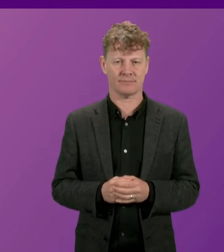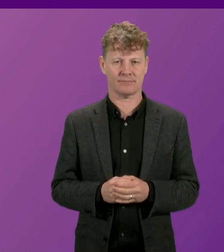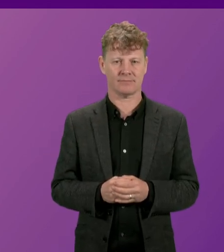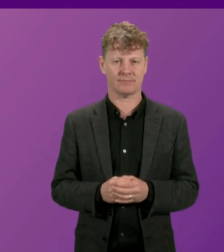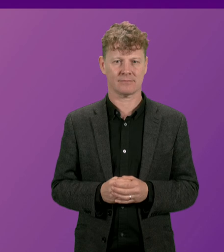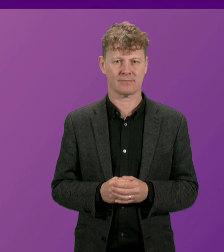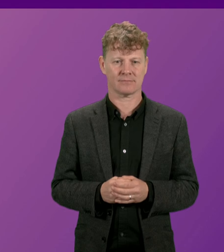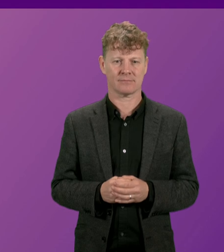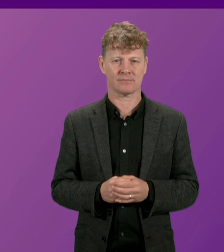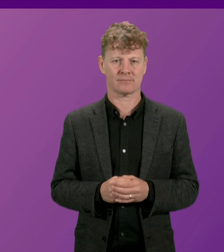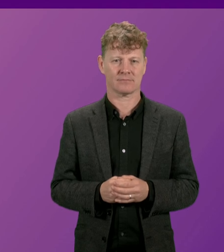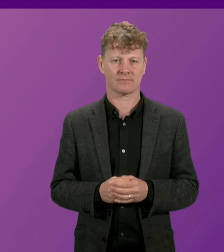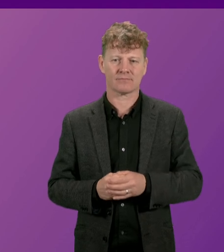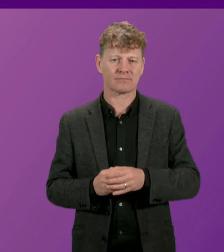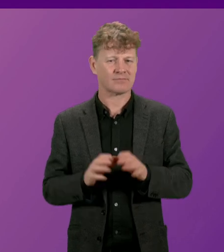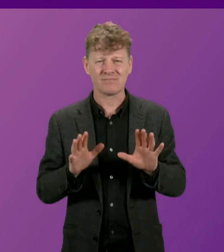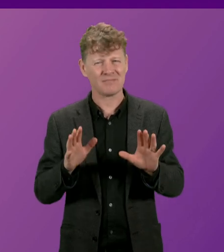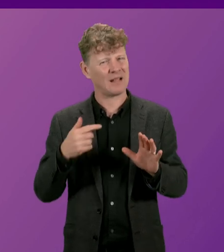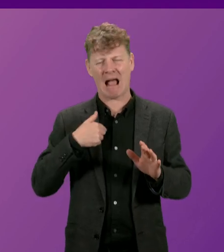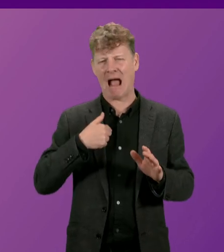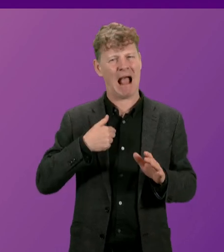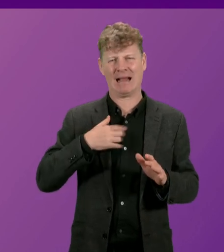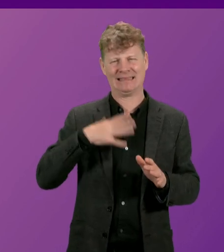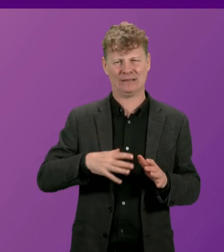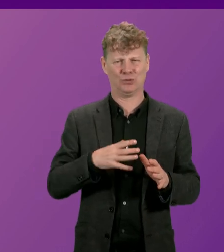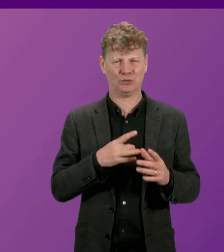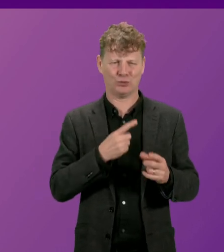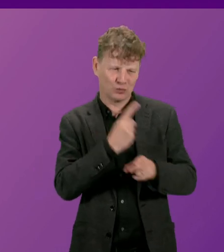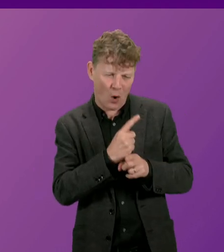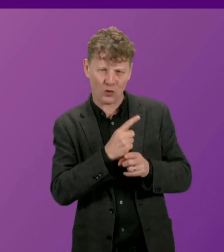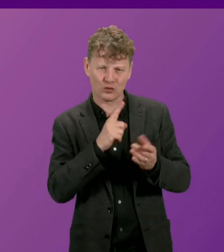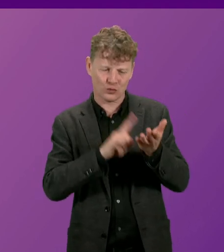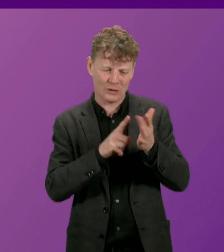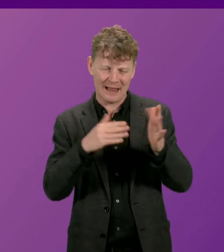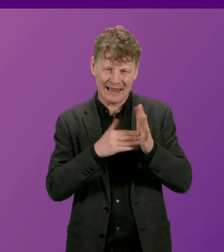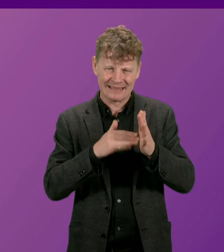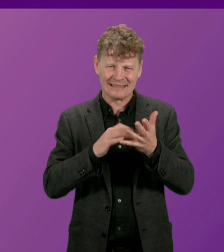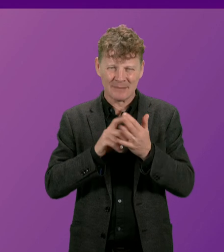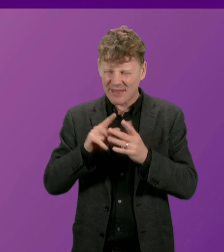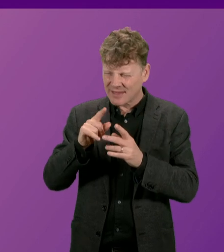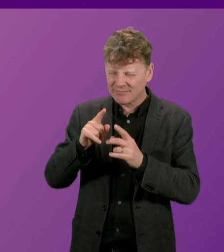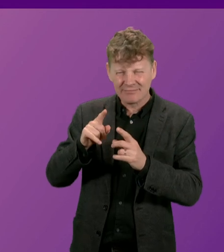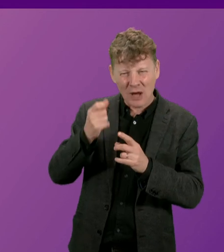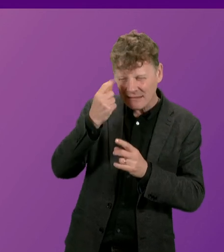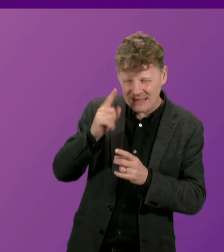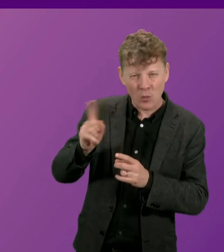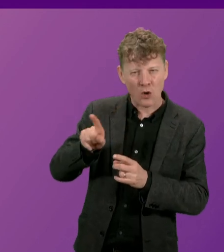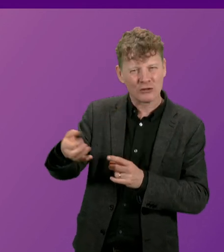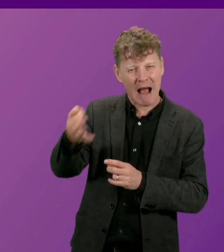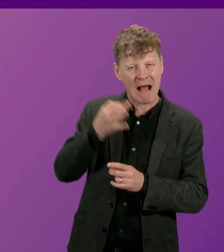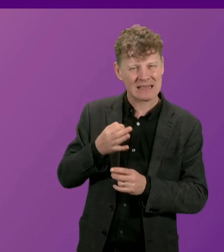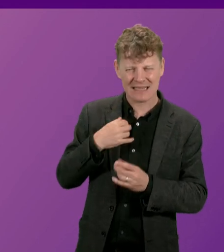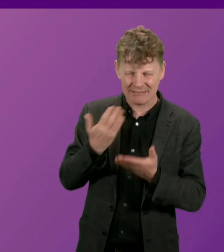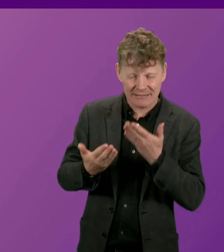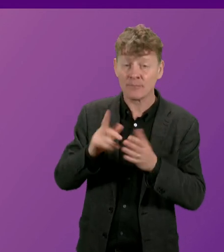I think I may have to have further exchanges with Liz Smith to understand exactly the point that she's wishing me to address. But what I would say